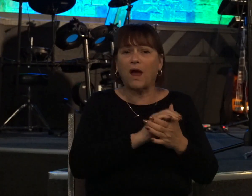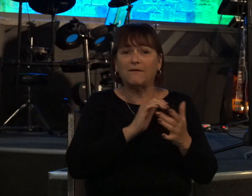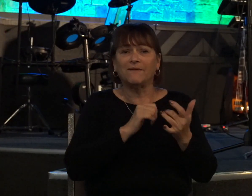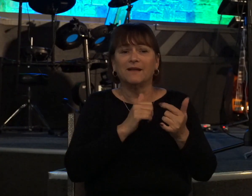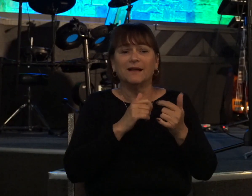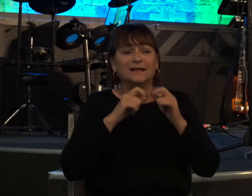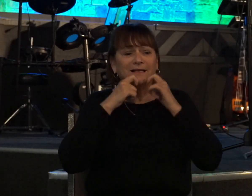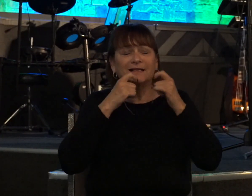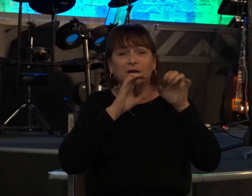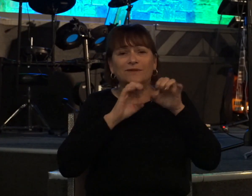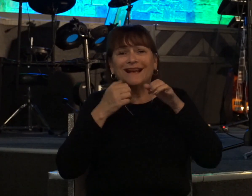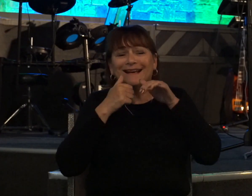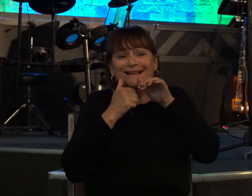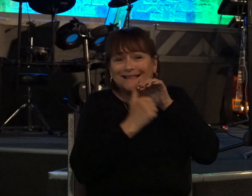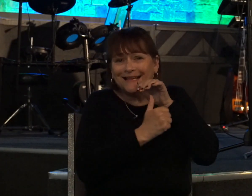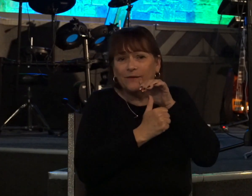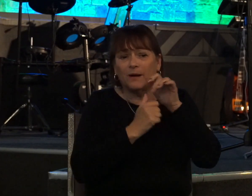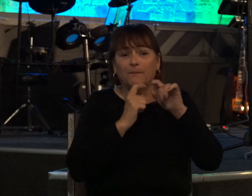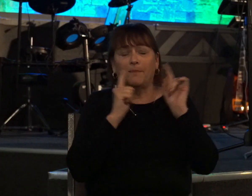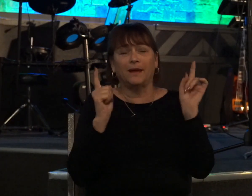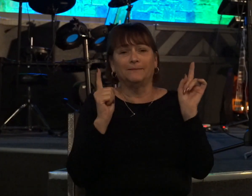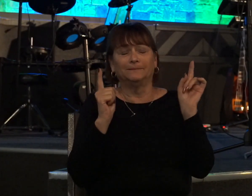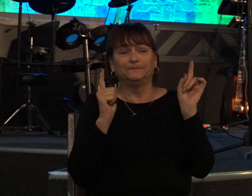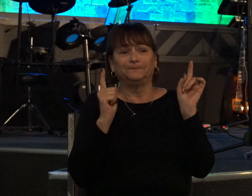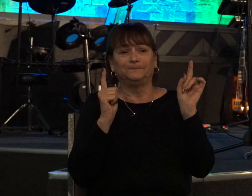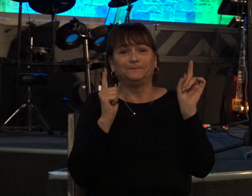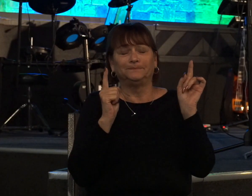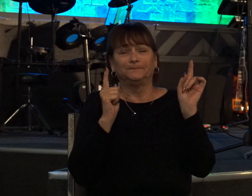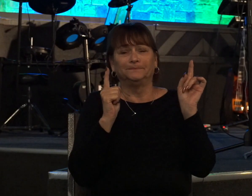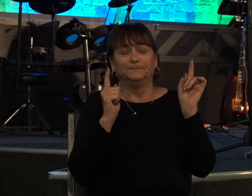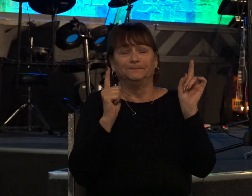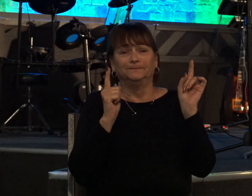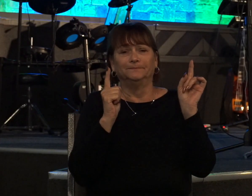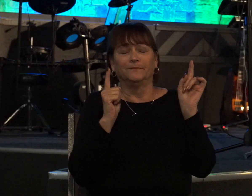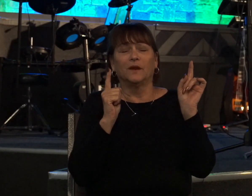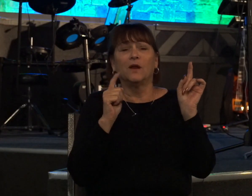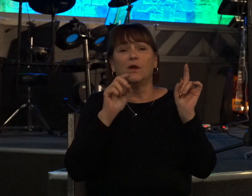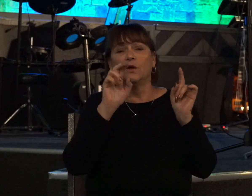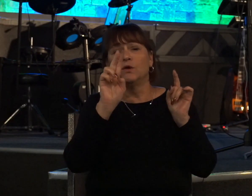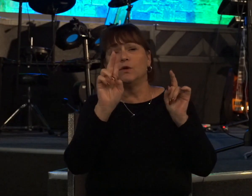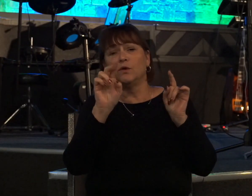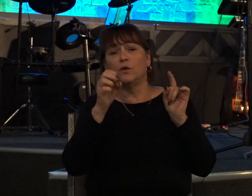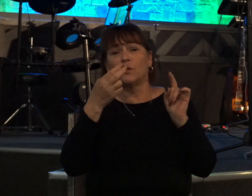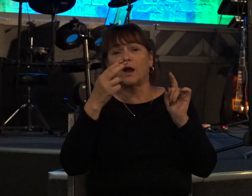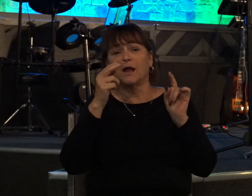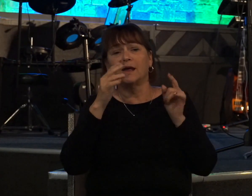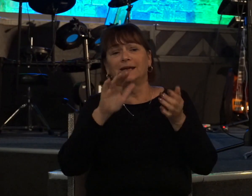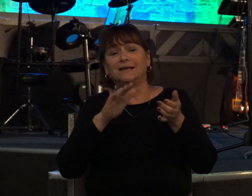battlefield yet uriah died as a result of david sinning